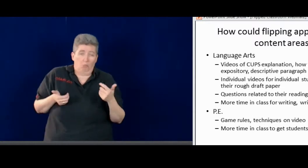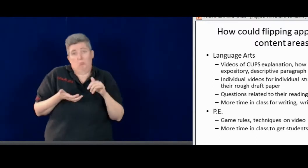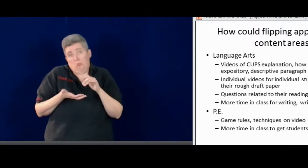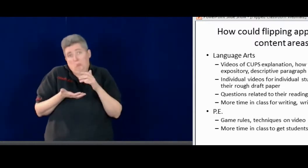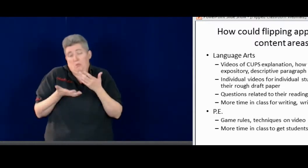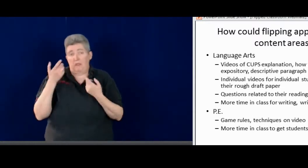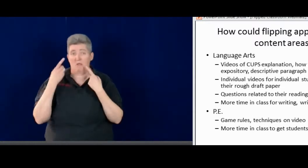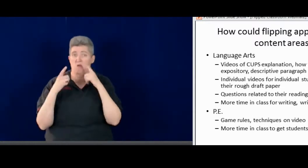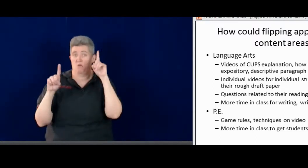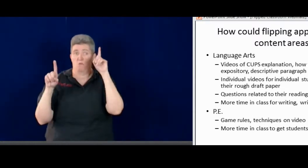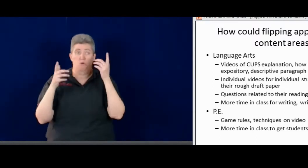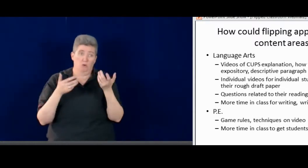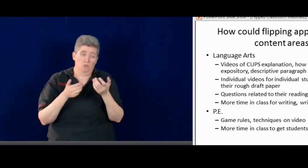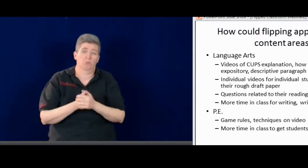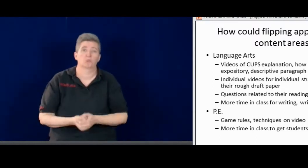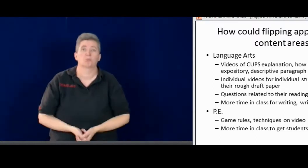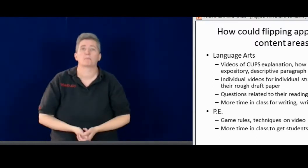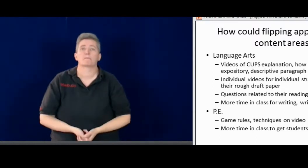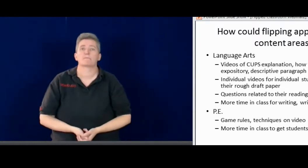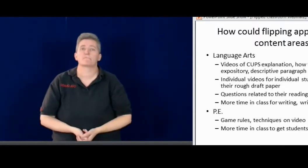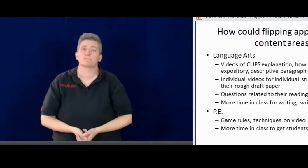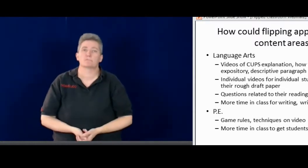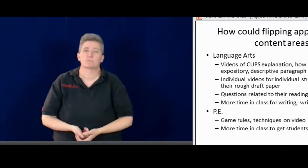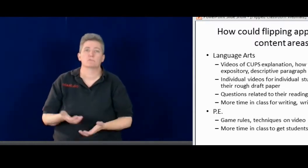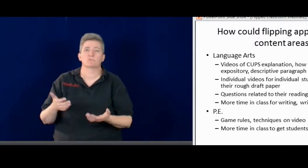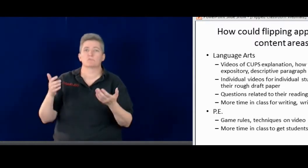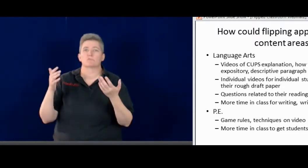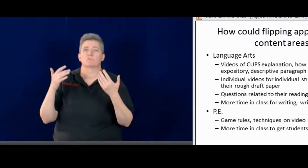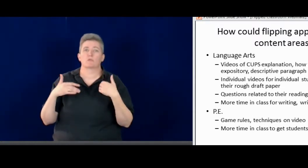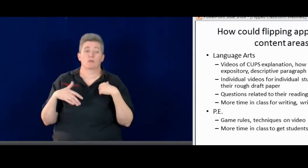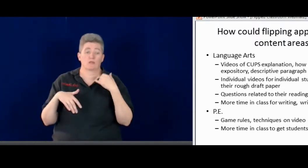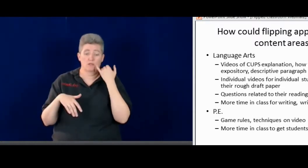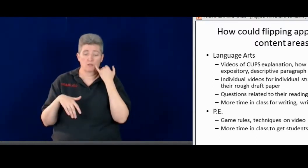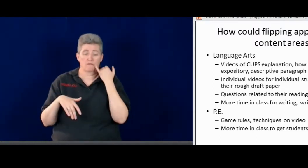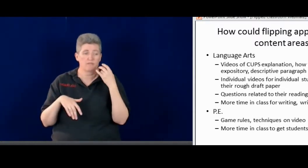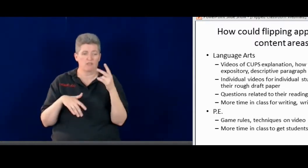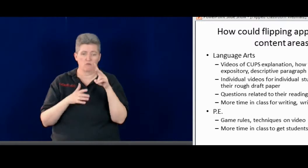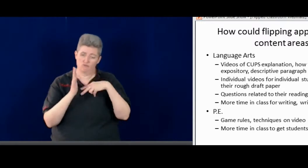only available for that one particular student. I thought, well, if that's successful, great.